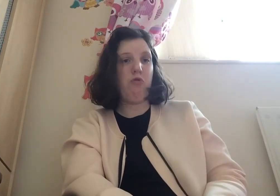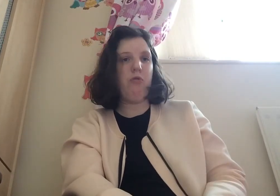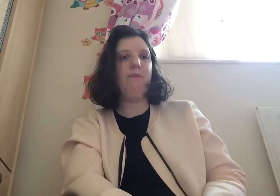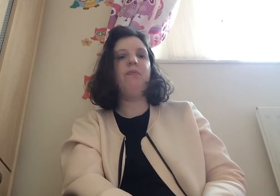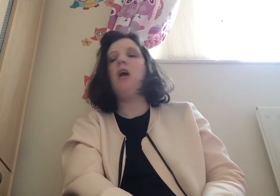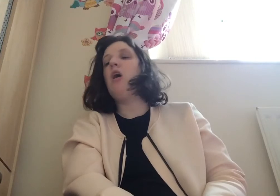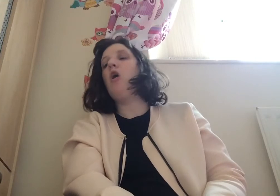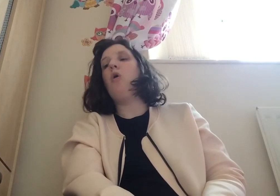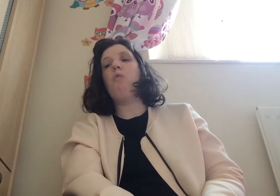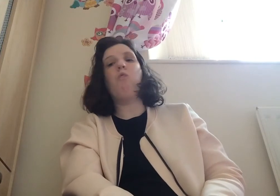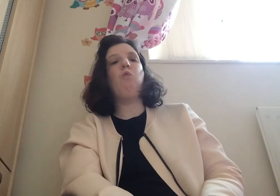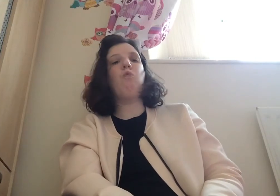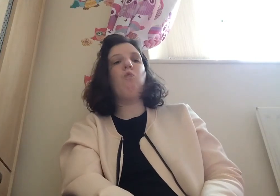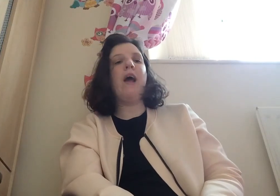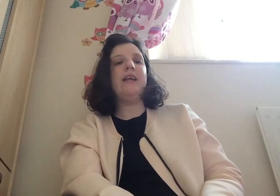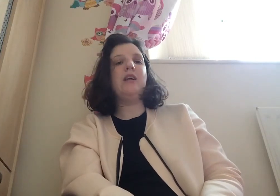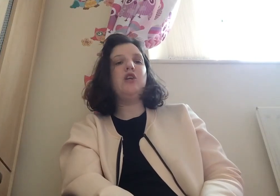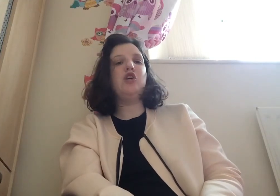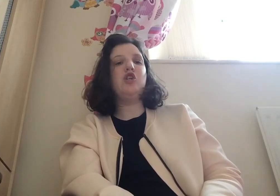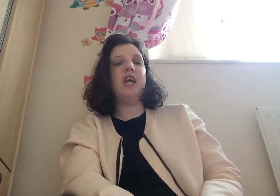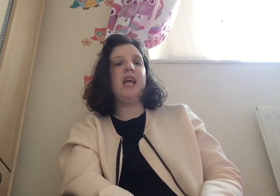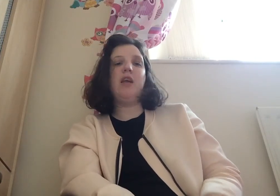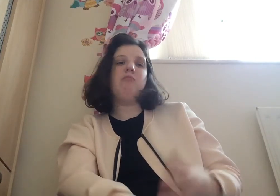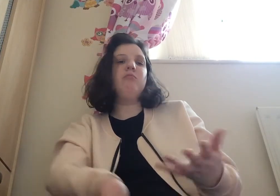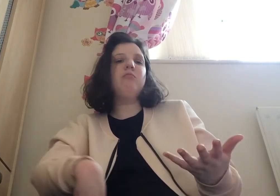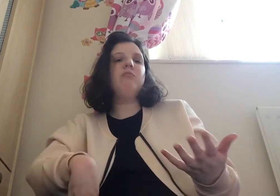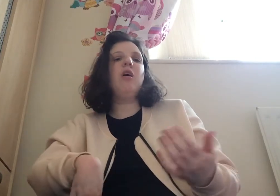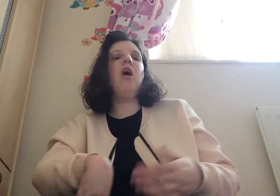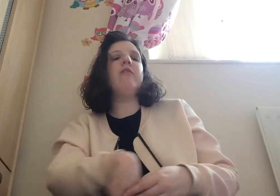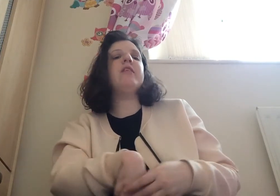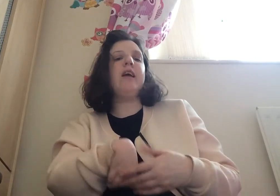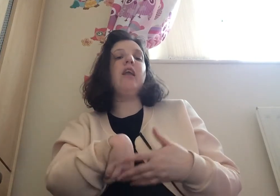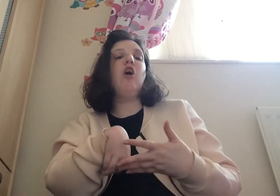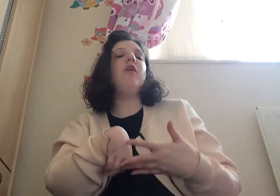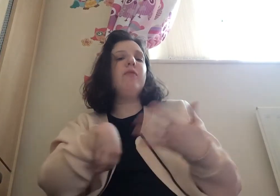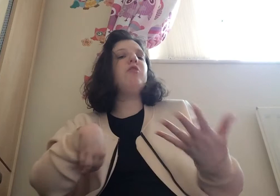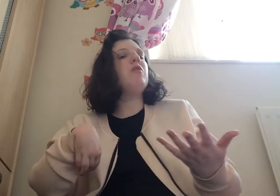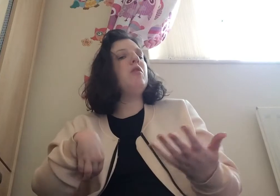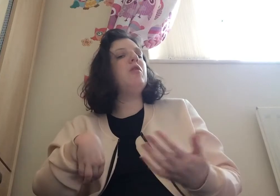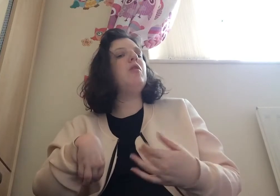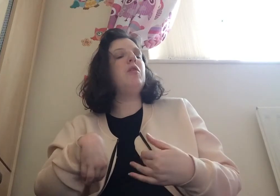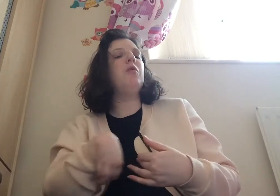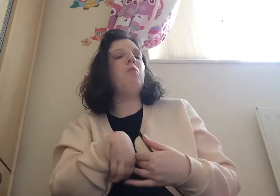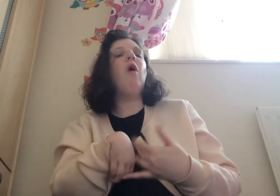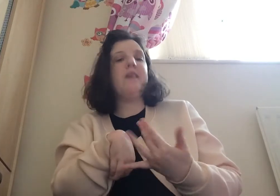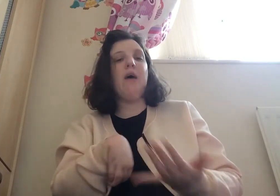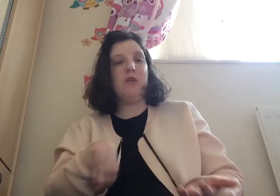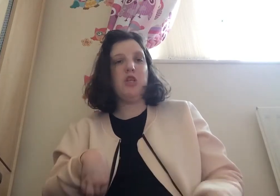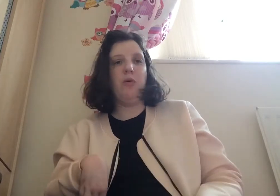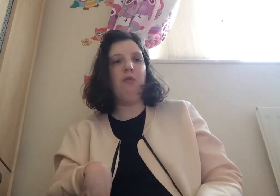when she obviously learnt what had happened to her